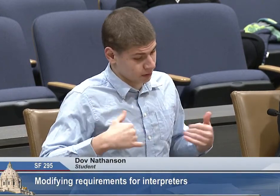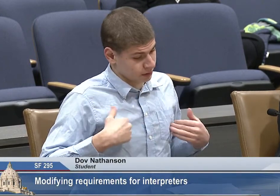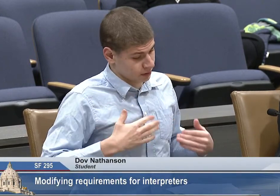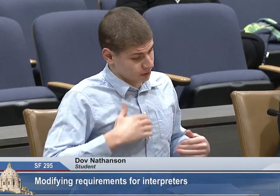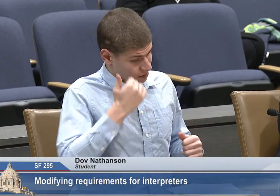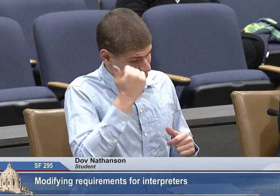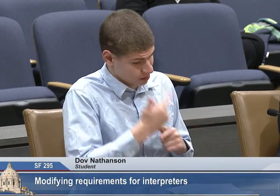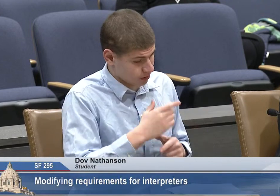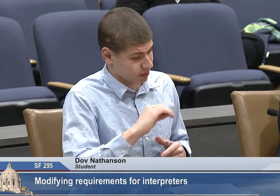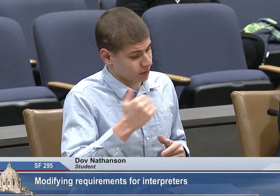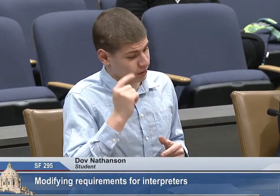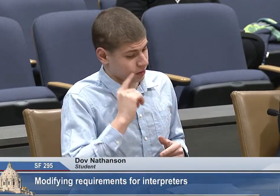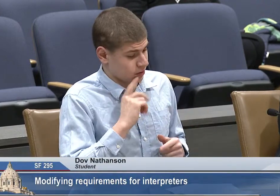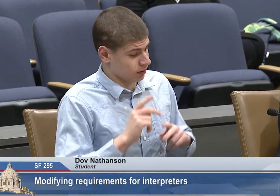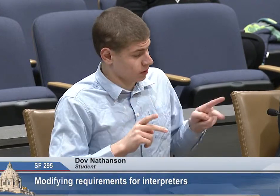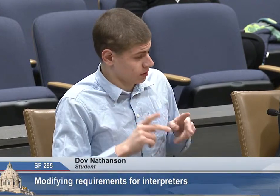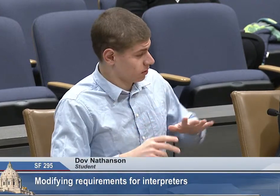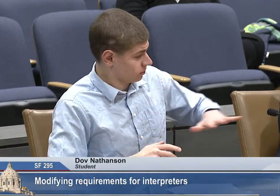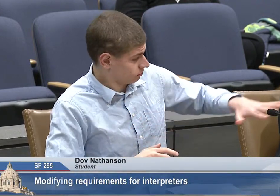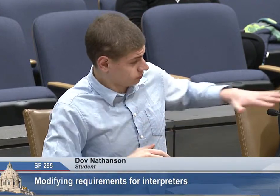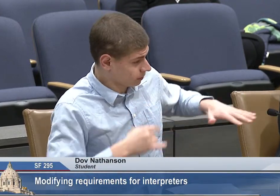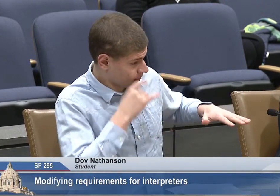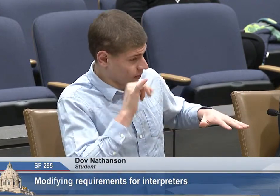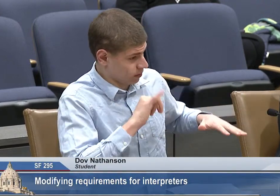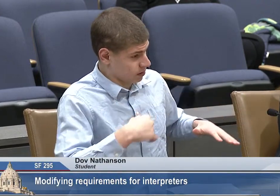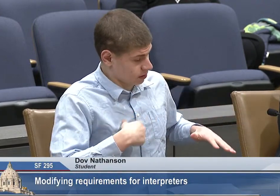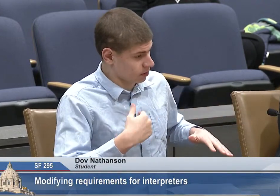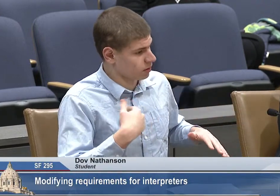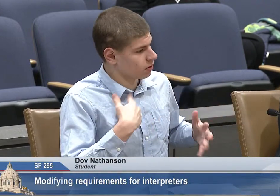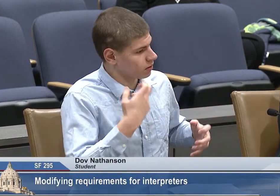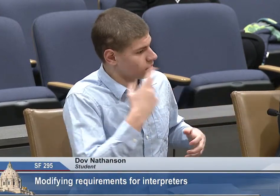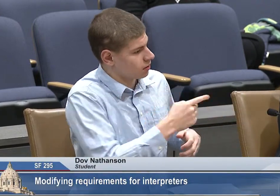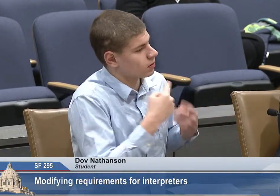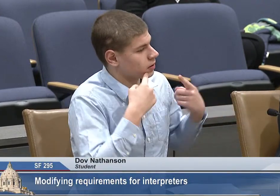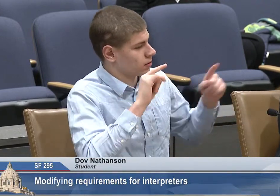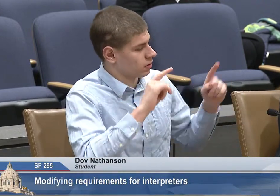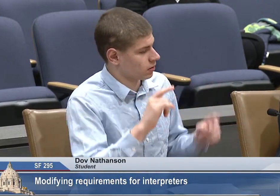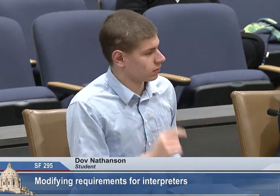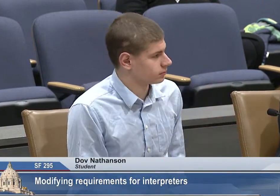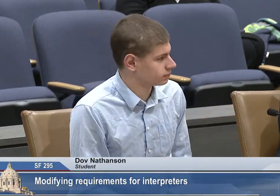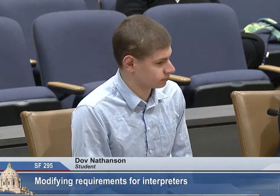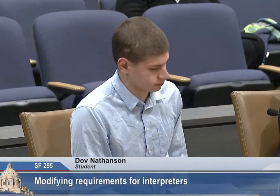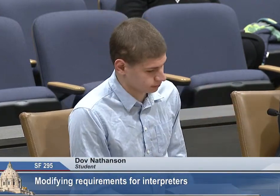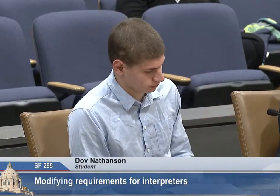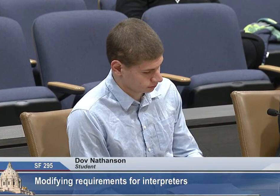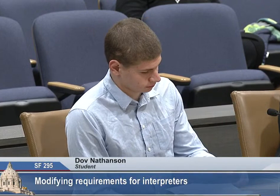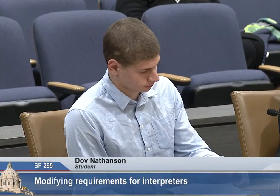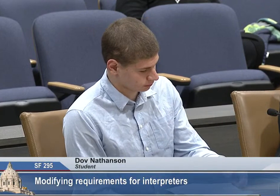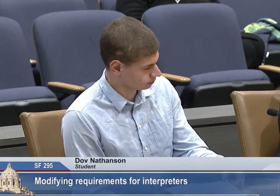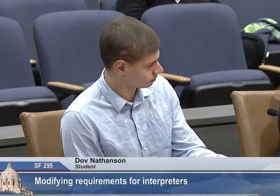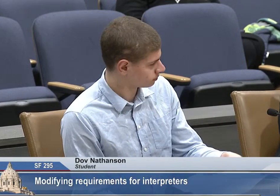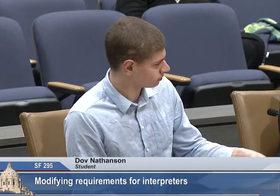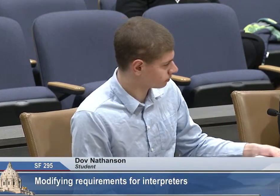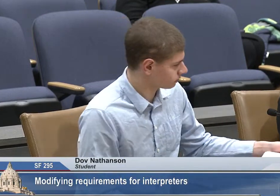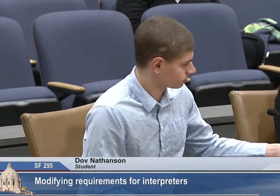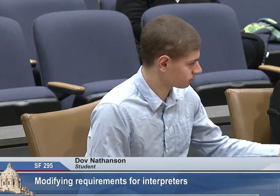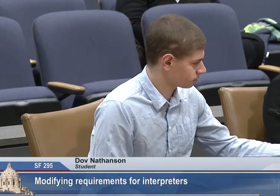due process of working with everyone we possibly could to resolve this. My district, Minnesota Commission for the Deaf, Deaf, Blind, and Hard of Hearing,